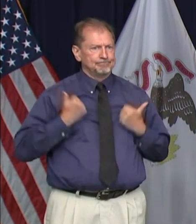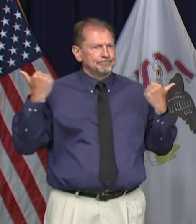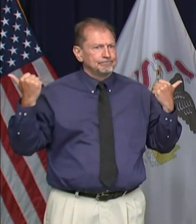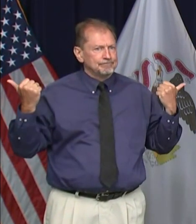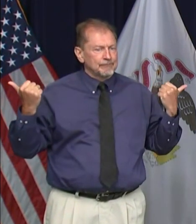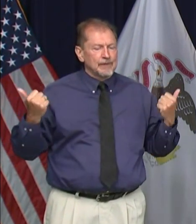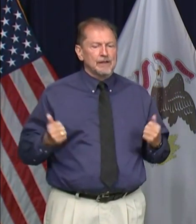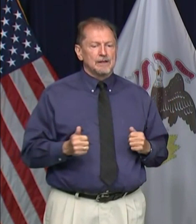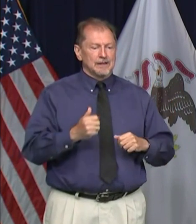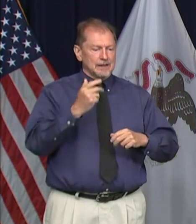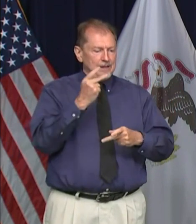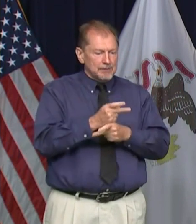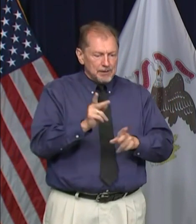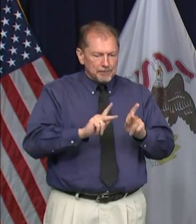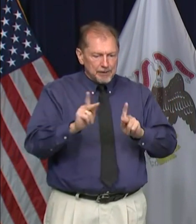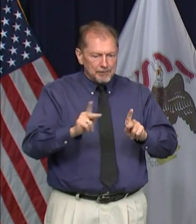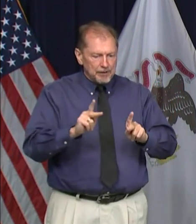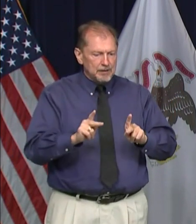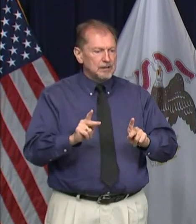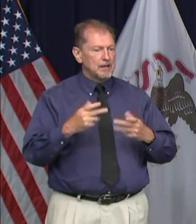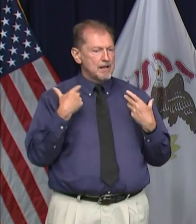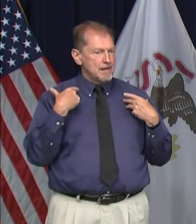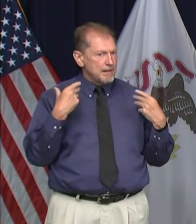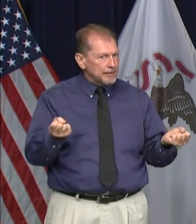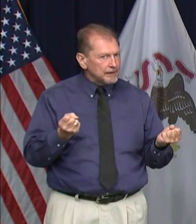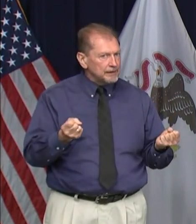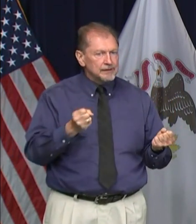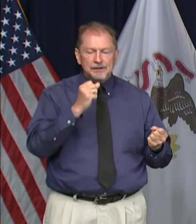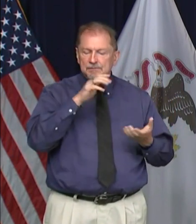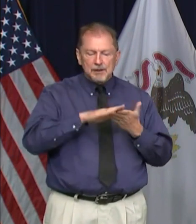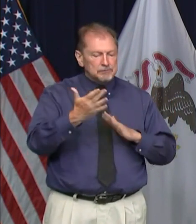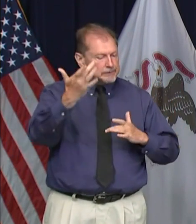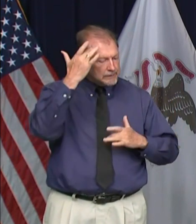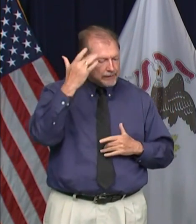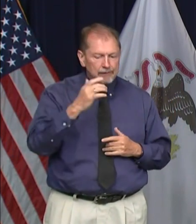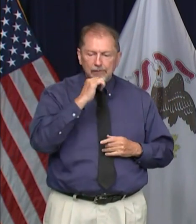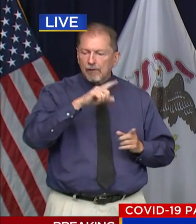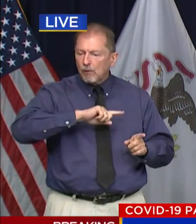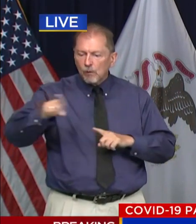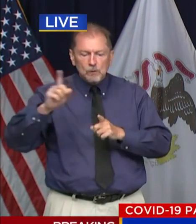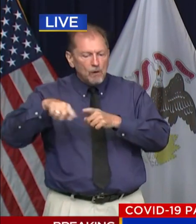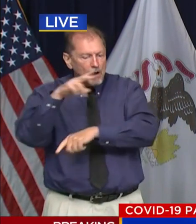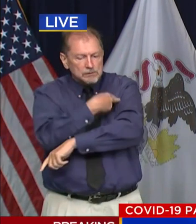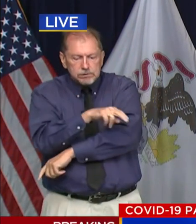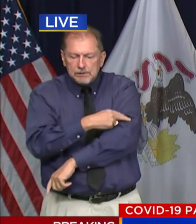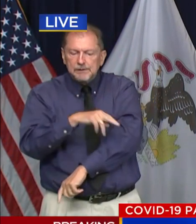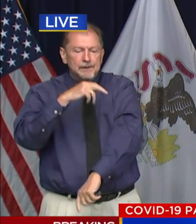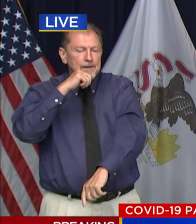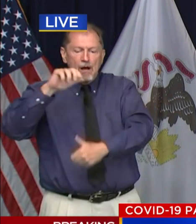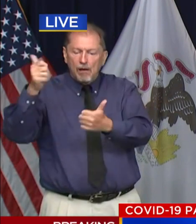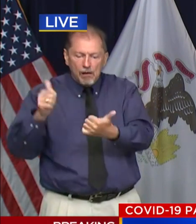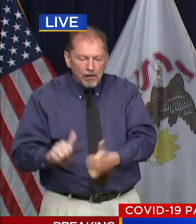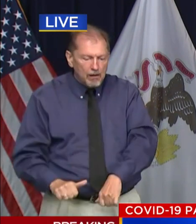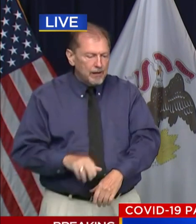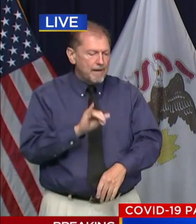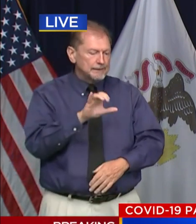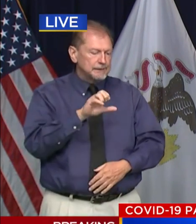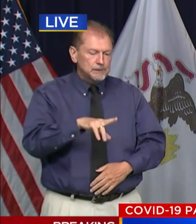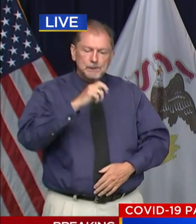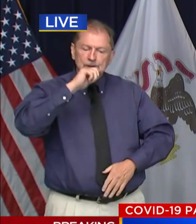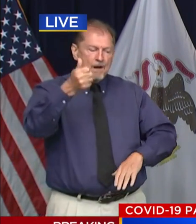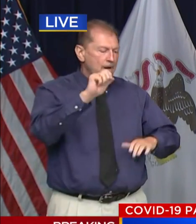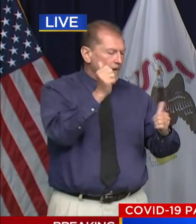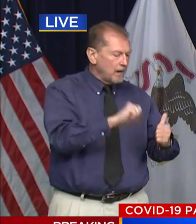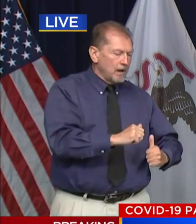people from becoming ill, being hospitalized, placed on a ventilator, getting seriously ill, and